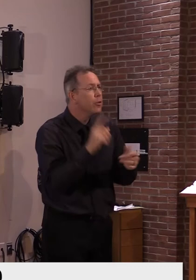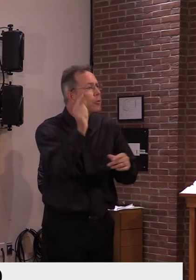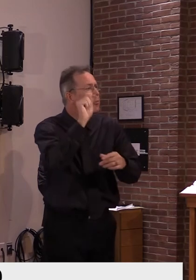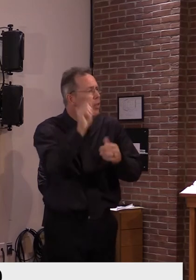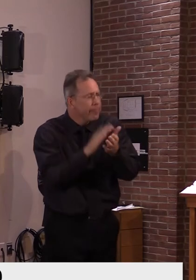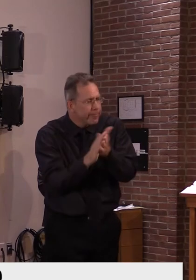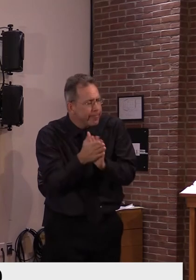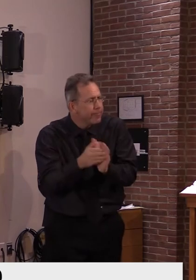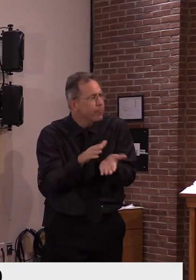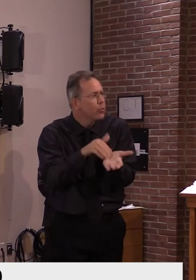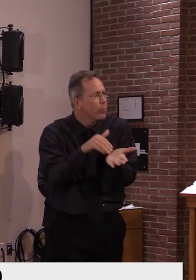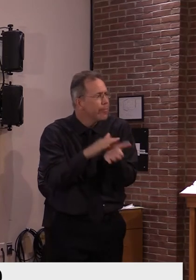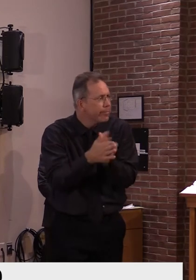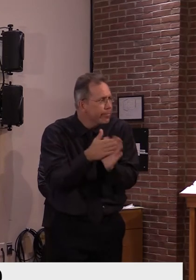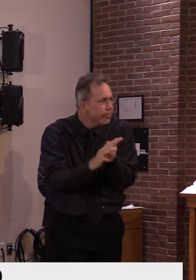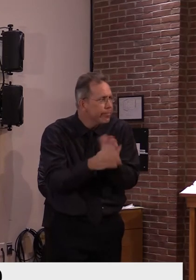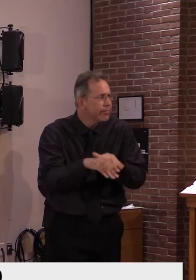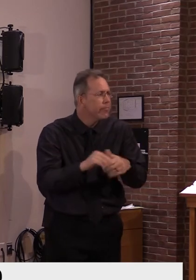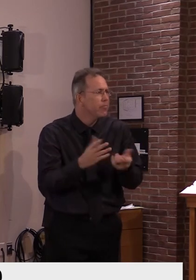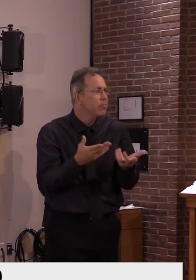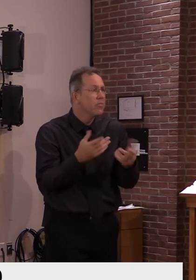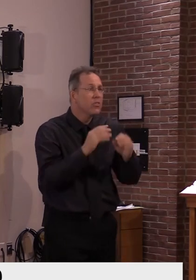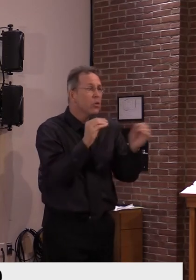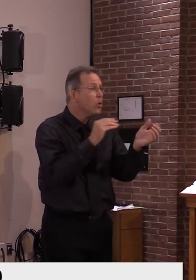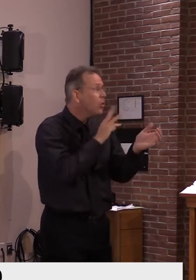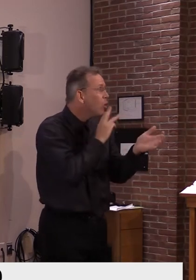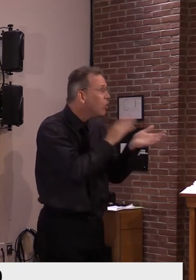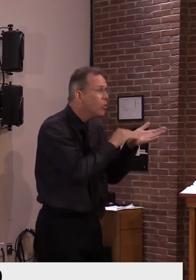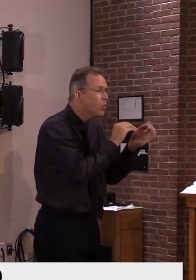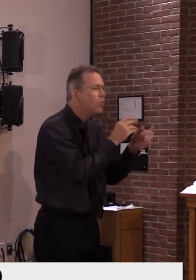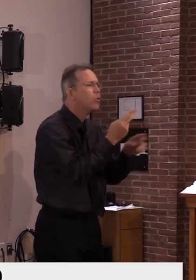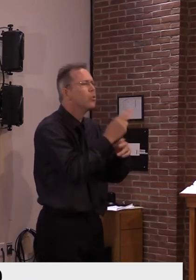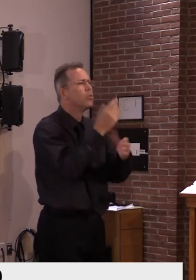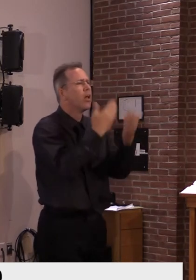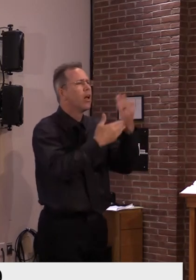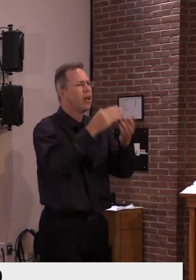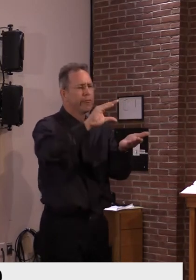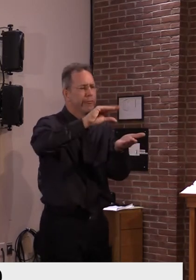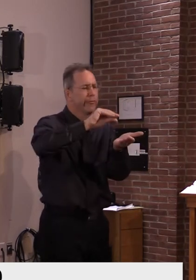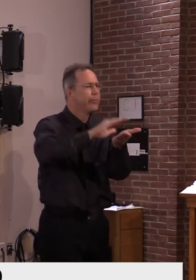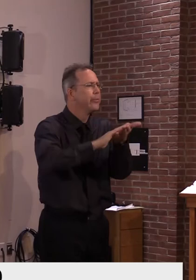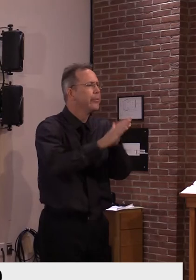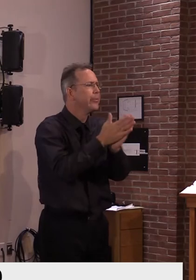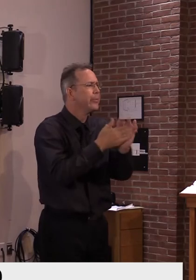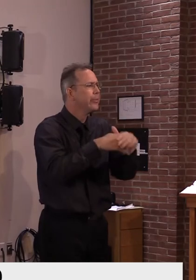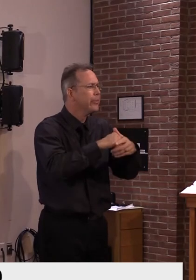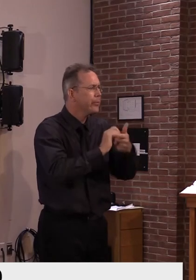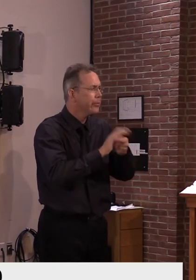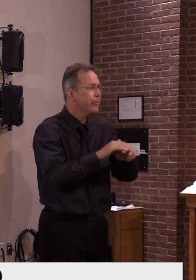can't. I'll let you ask the governor his question now. Great. Thank you.